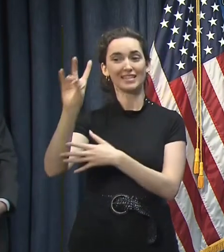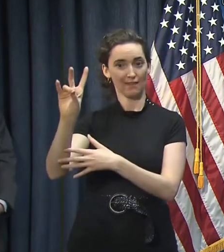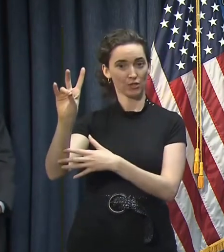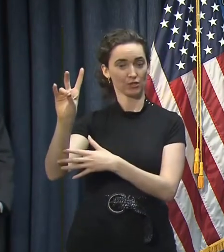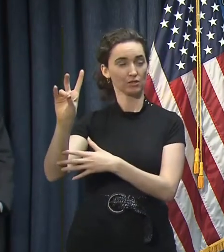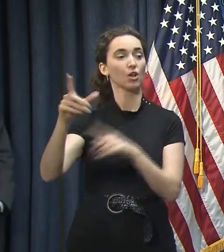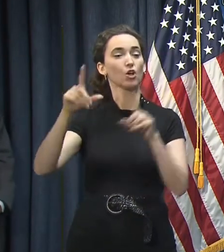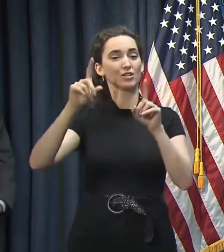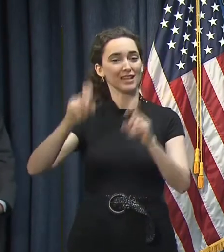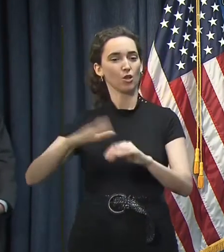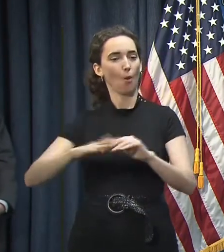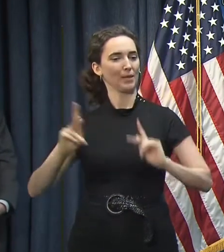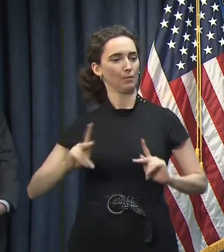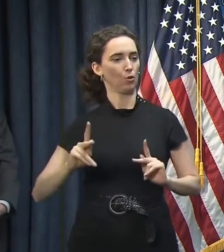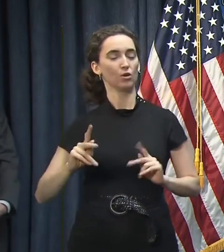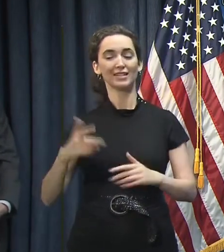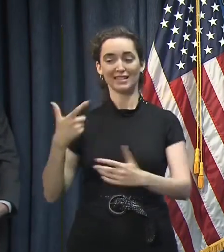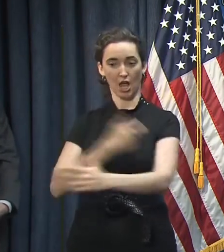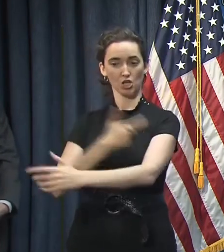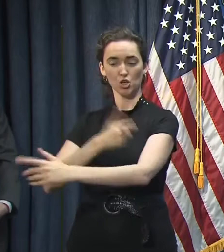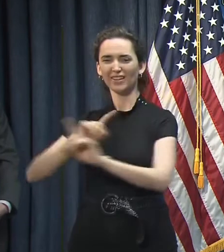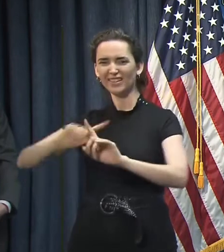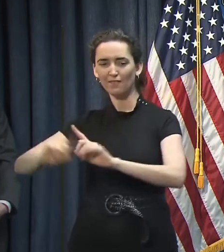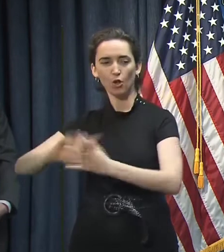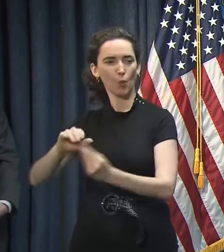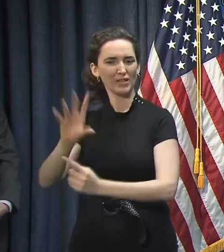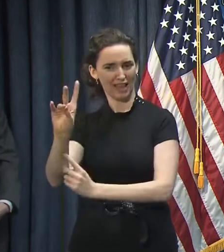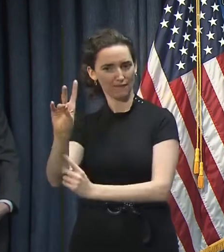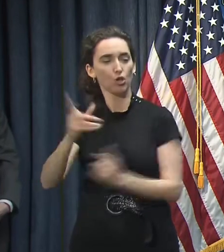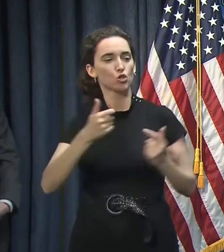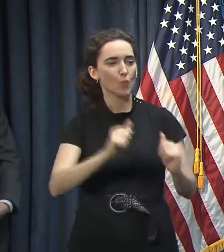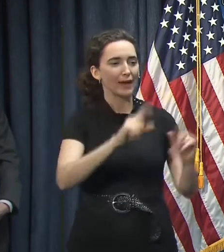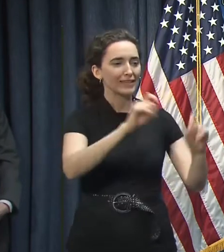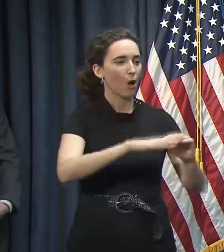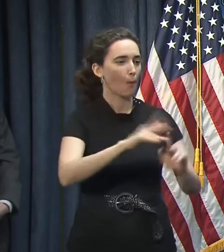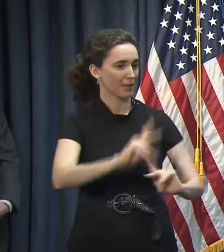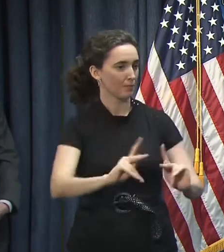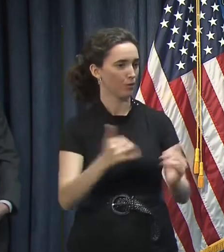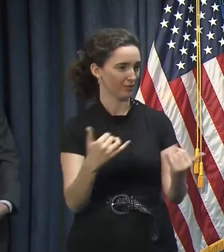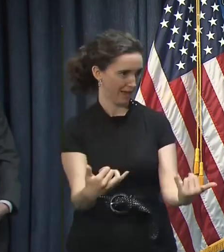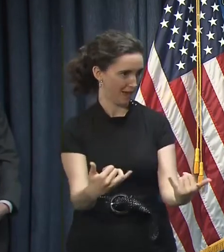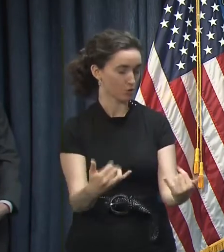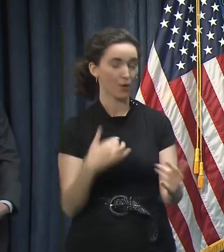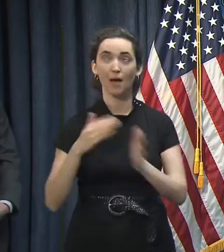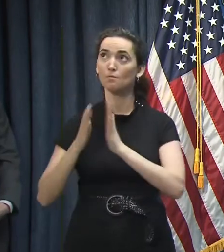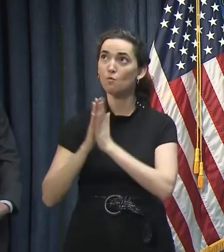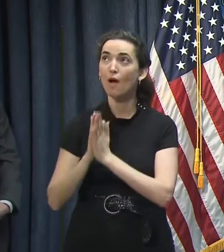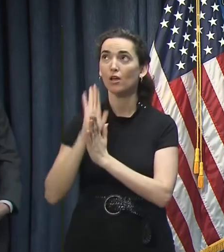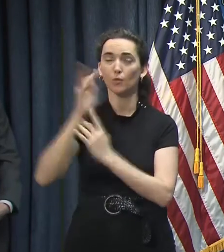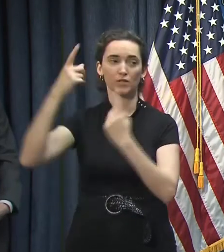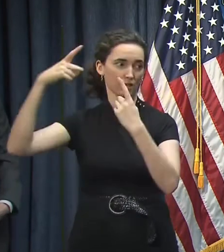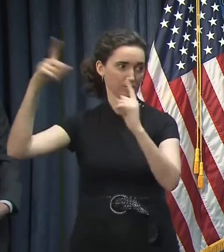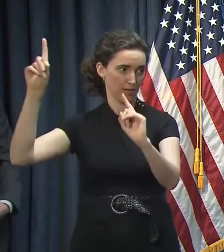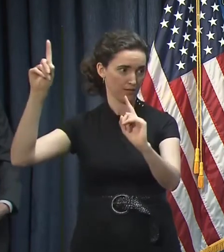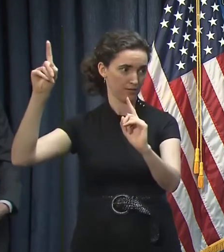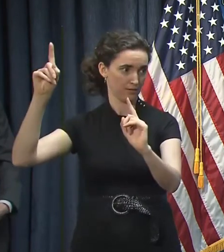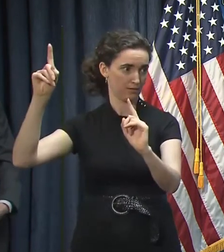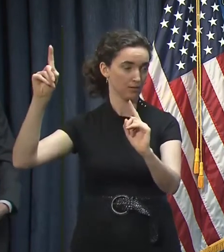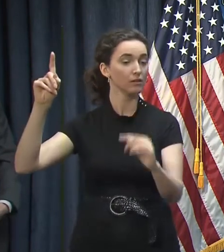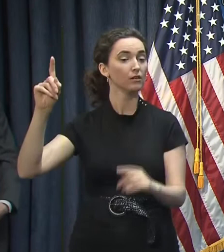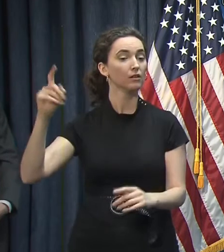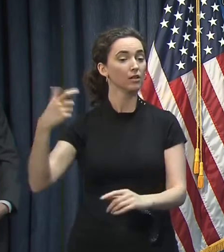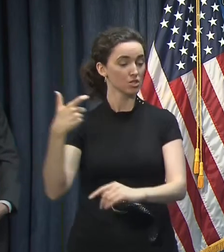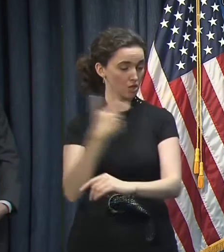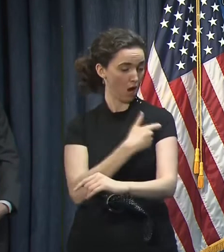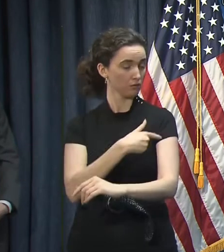trials of vaccines underway right now. So I'm going to pray for success with a vaccine that